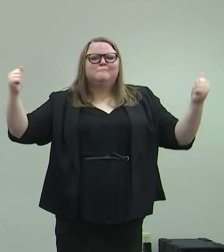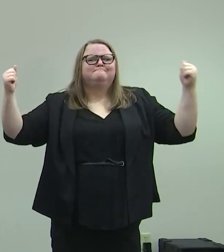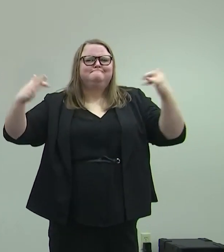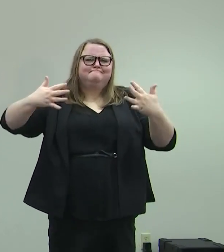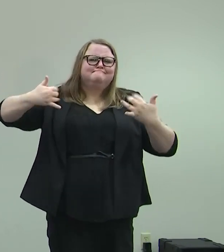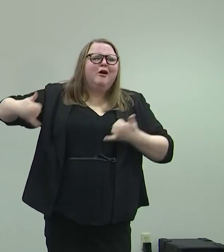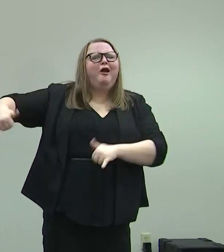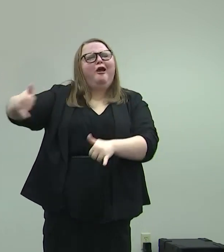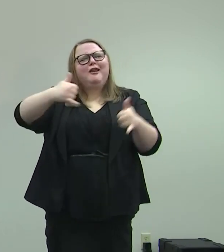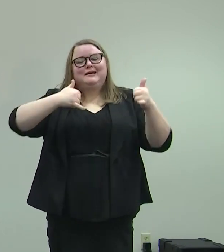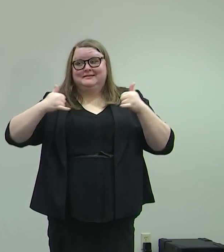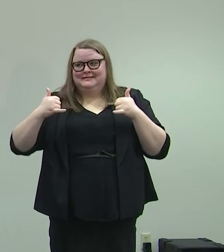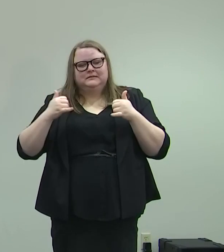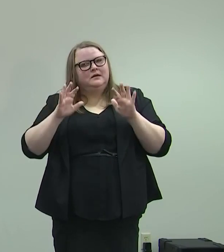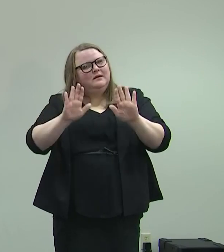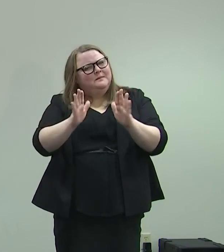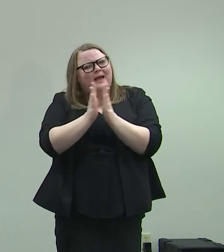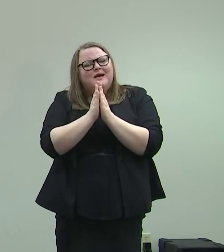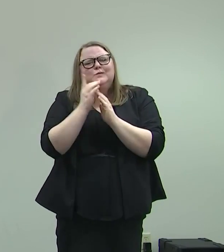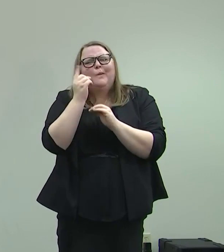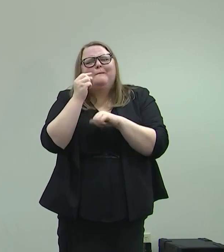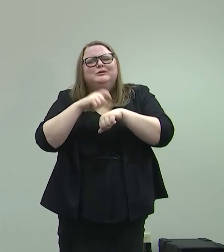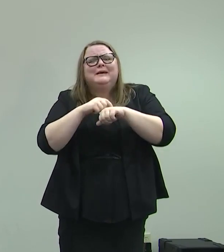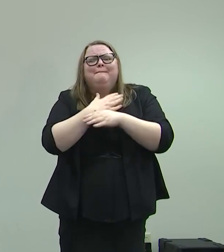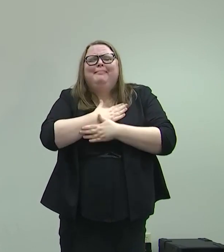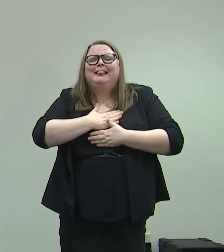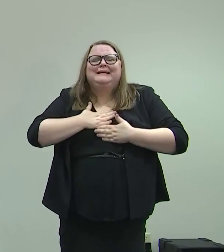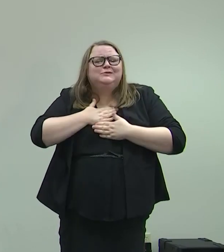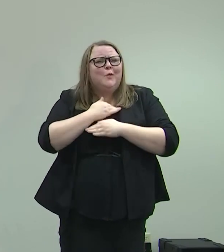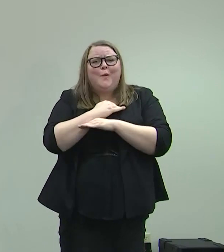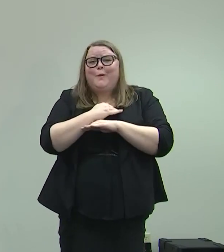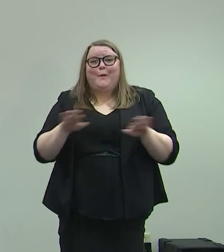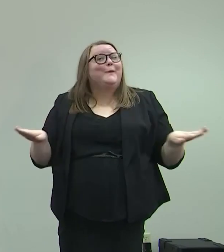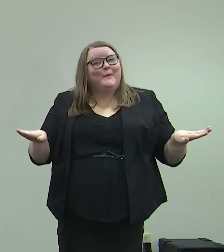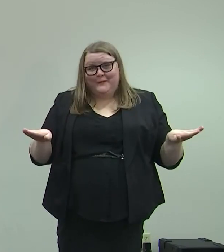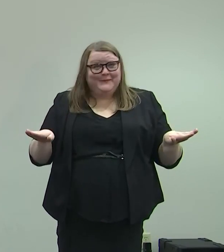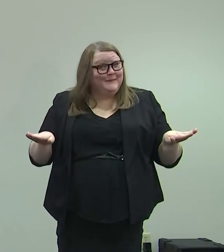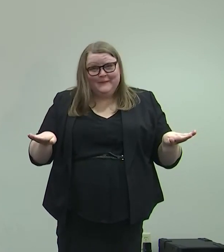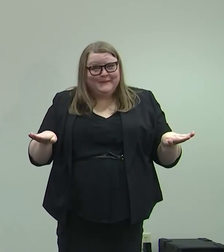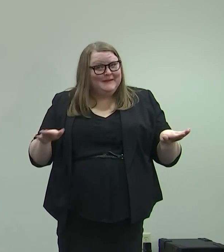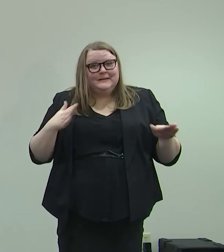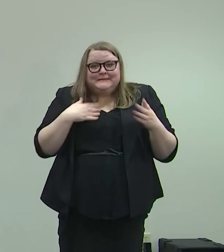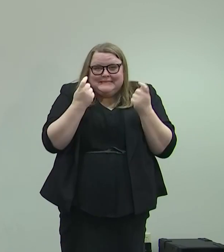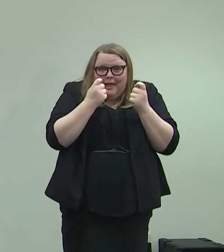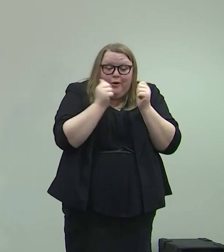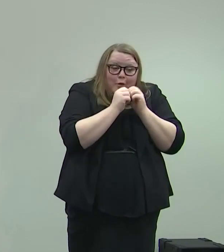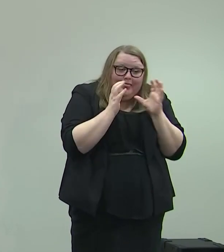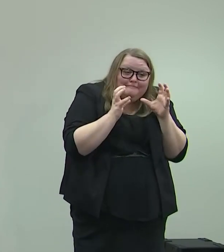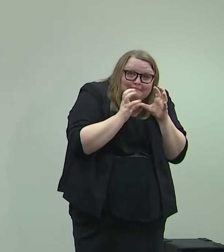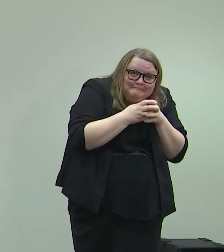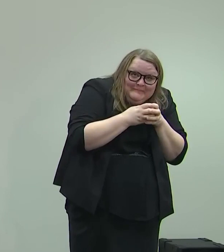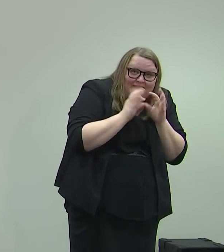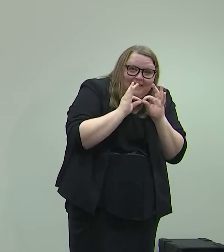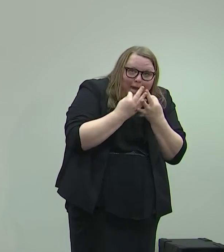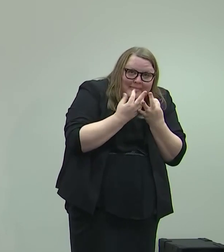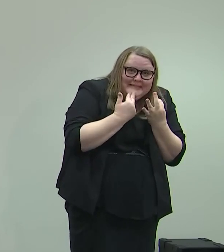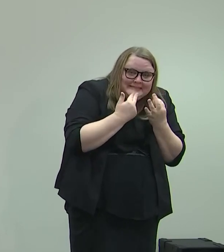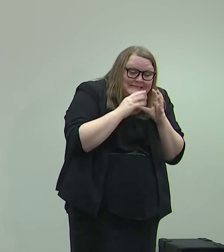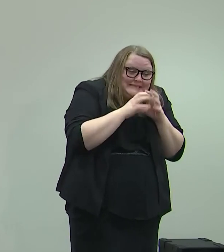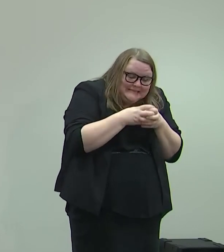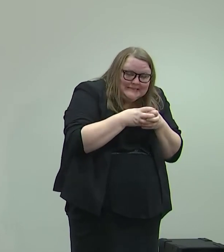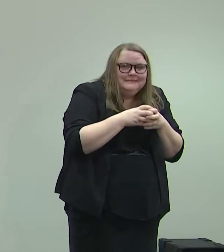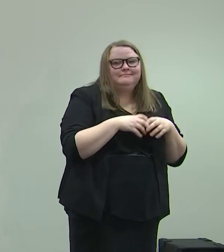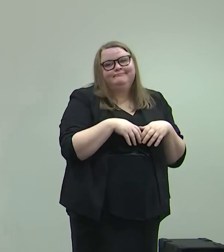going to ask you one more time, please don't do that. Please, celebrate with your immediate family. You know, have a